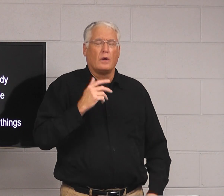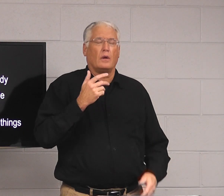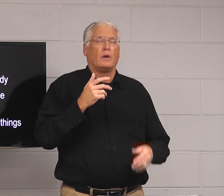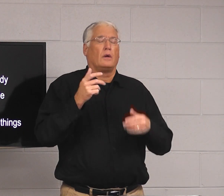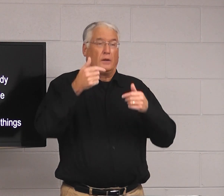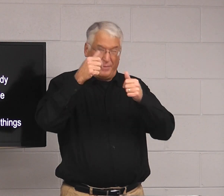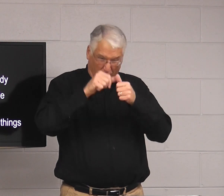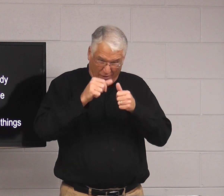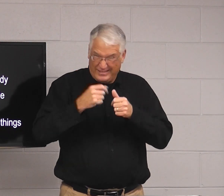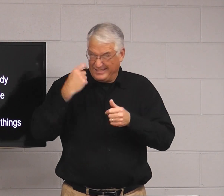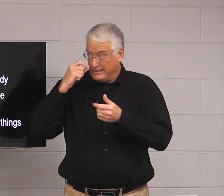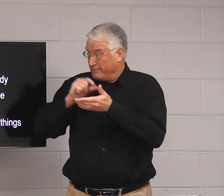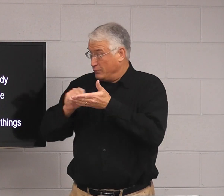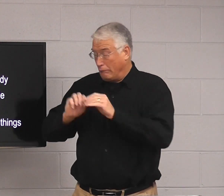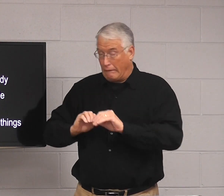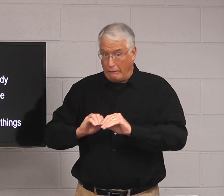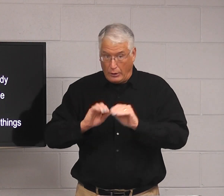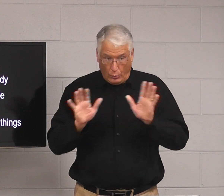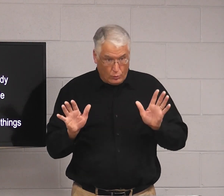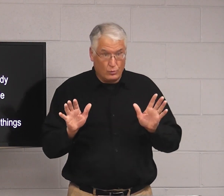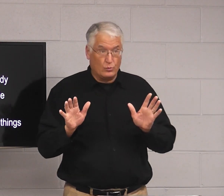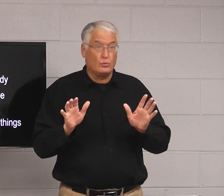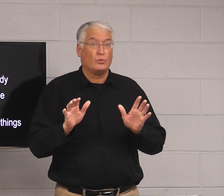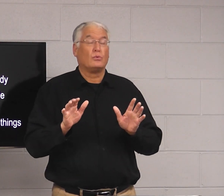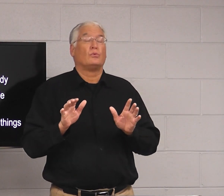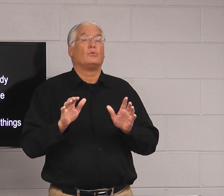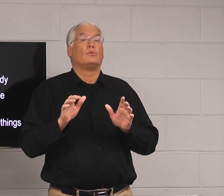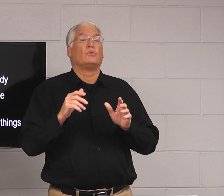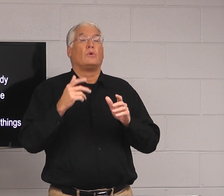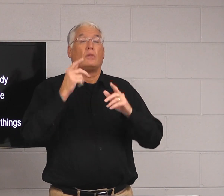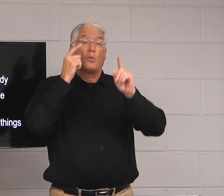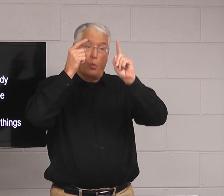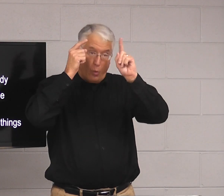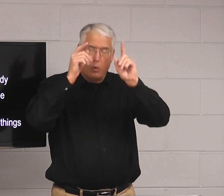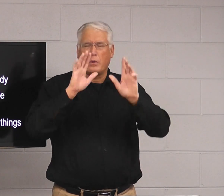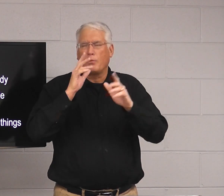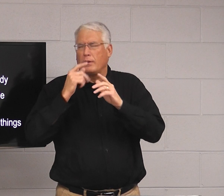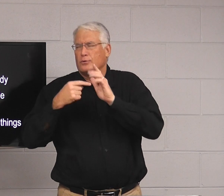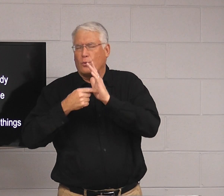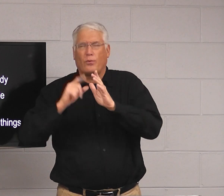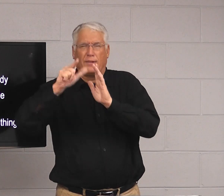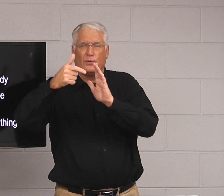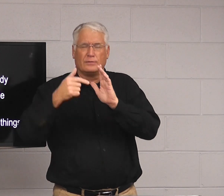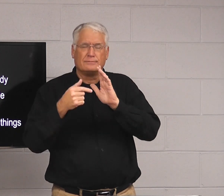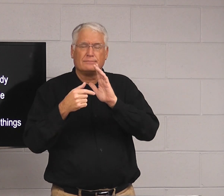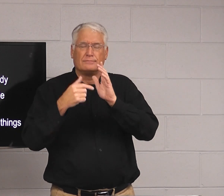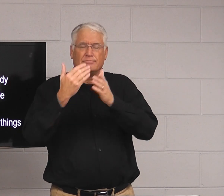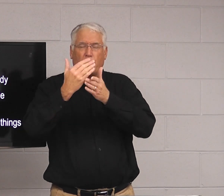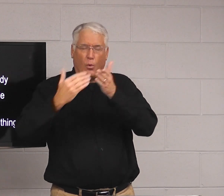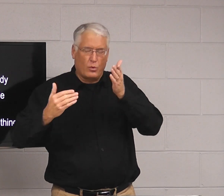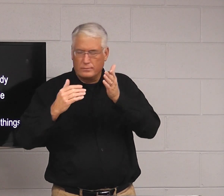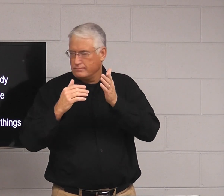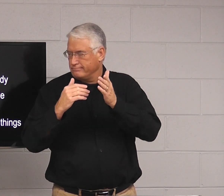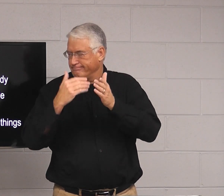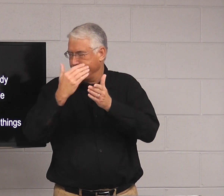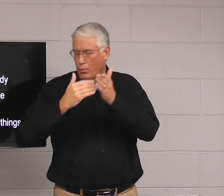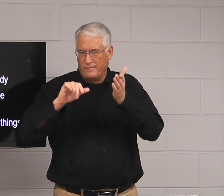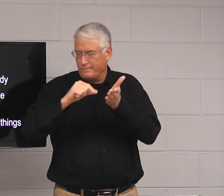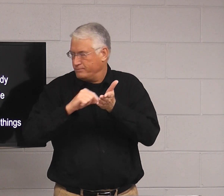little or small, but you have to remember if you notice very clearly the goal, and I'll show you more specifically later